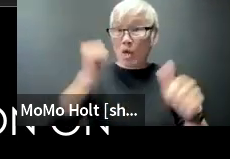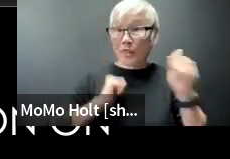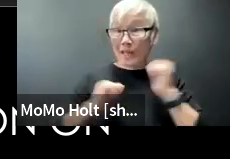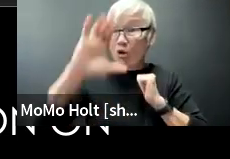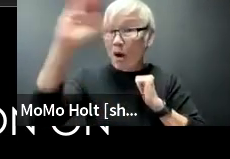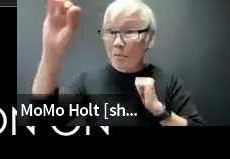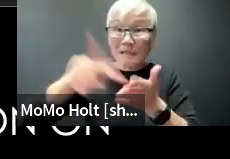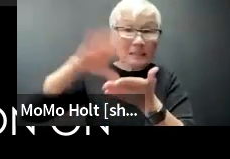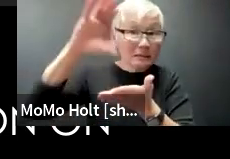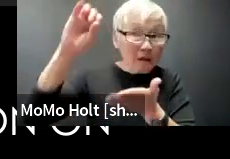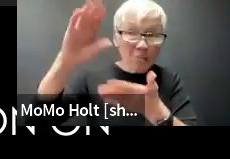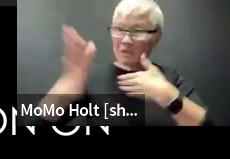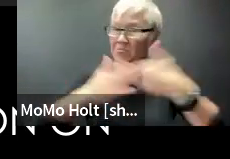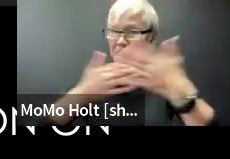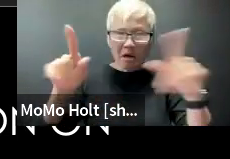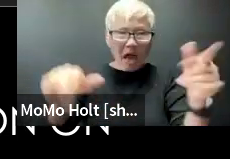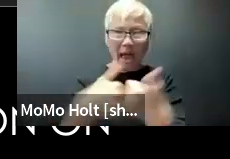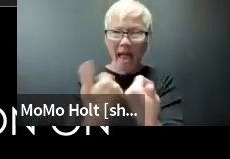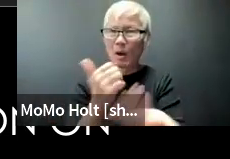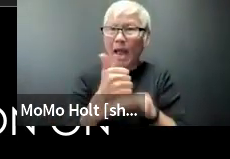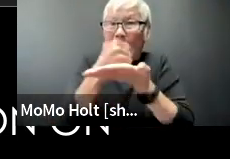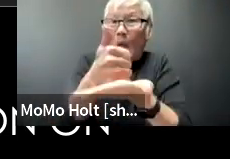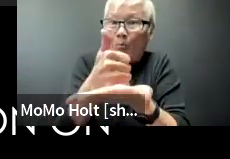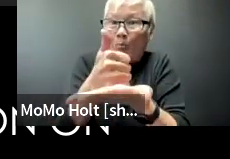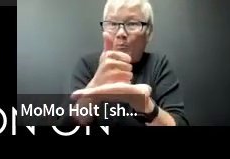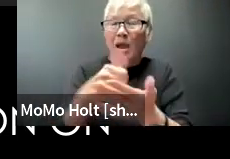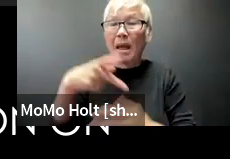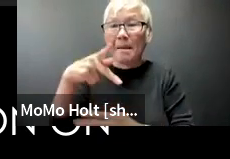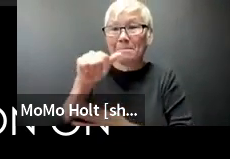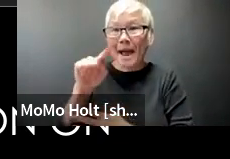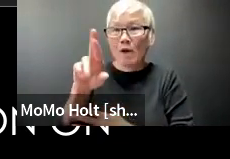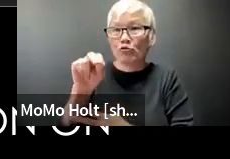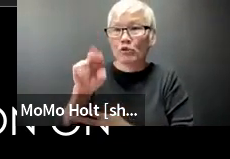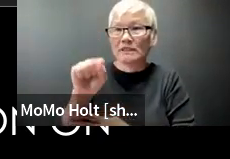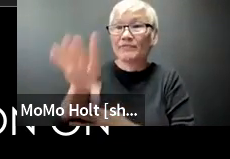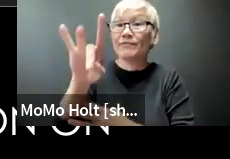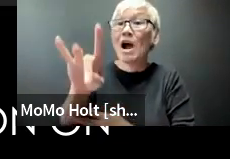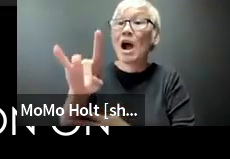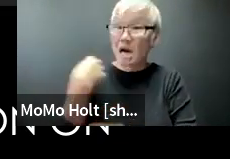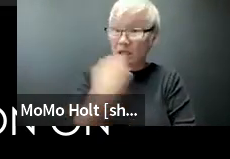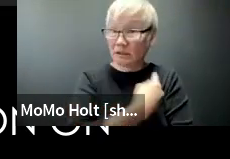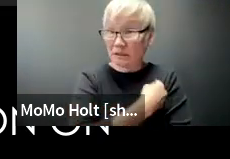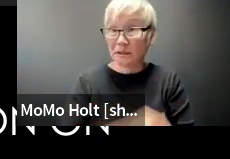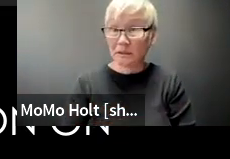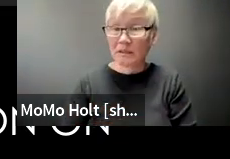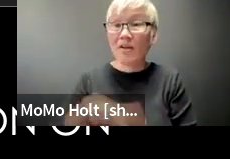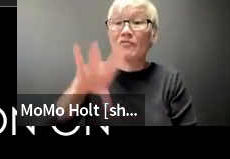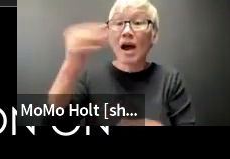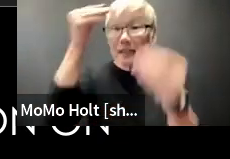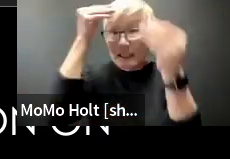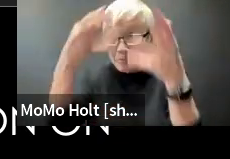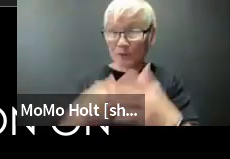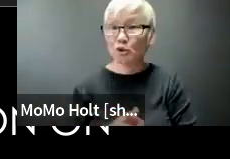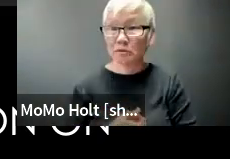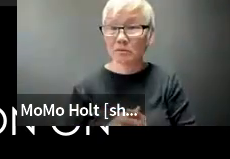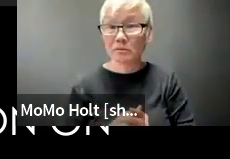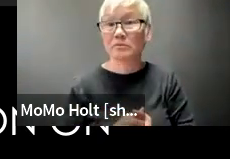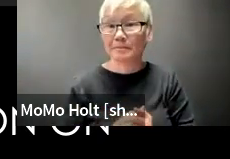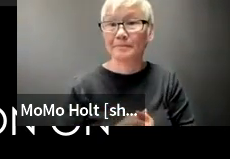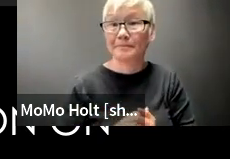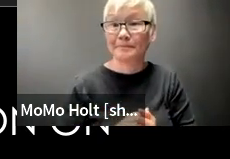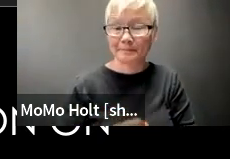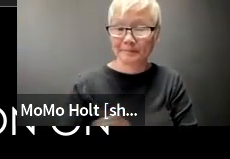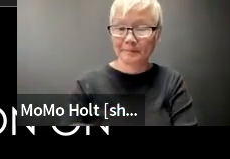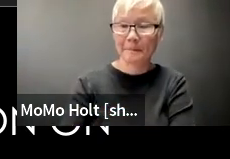in all of these areas for the dance companies or theater companies to allow the patrons to be able to